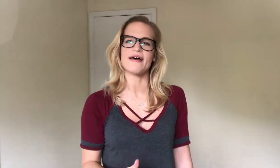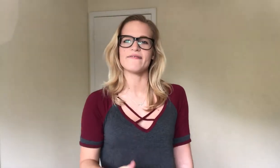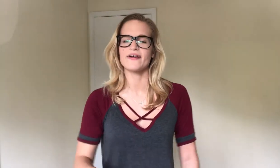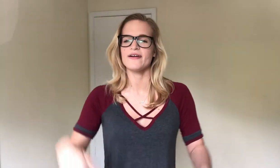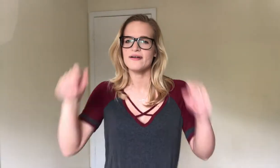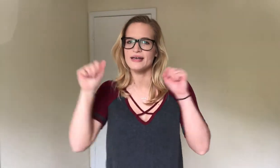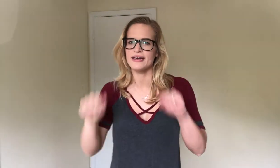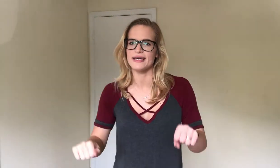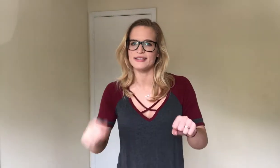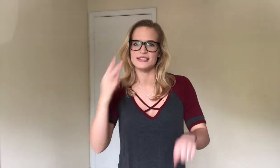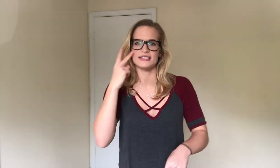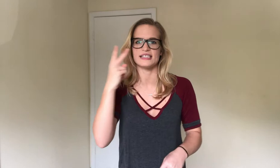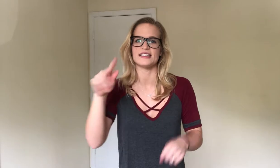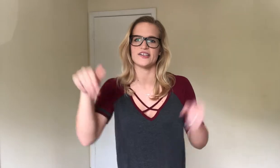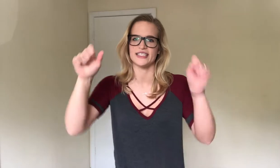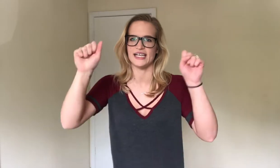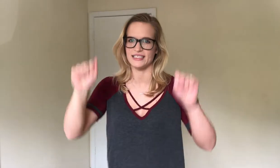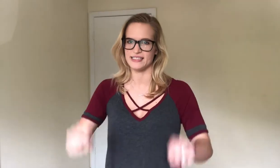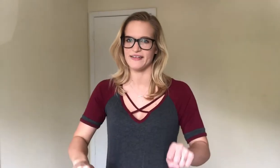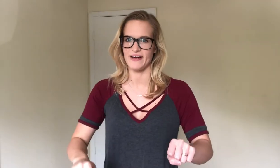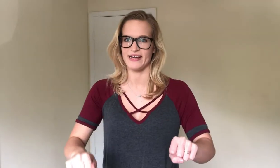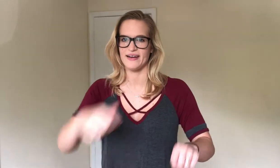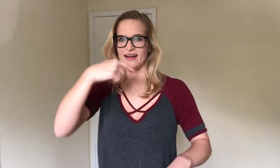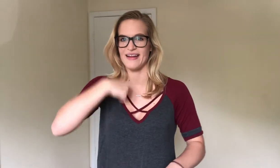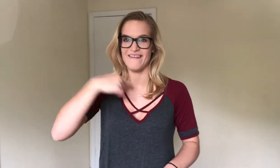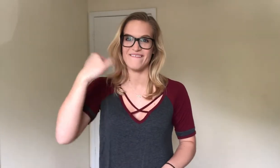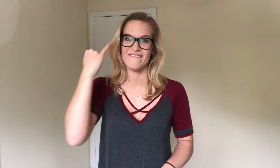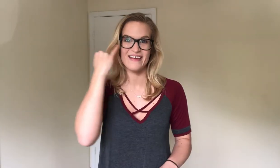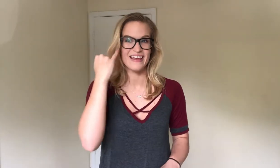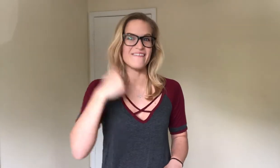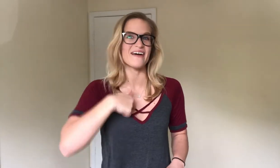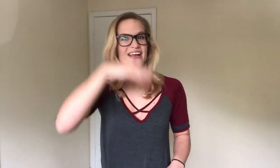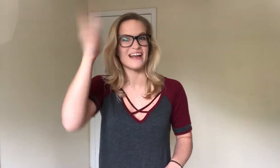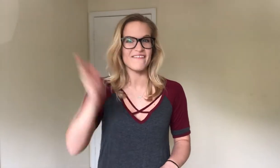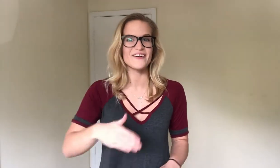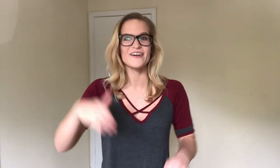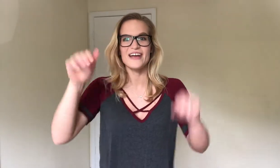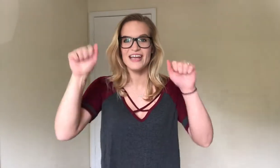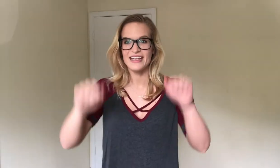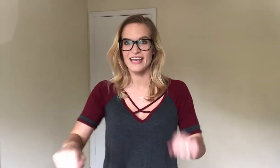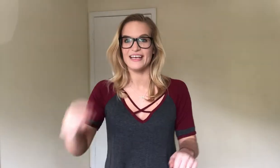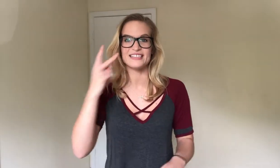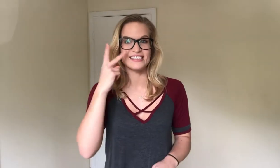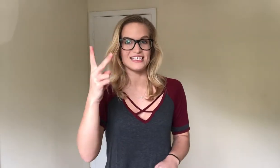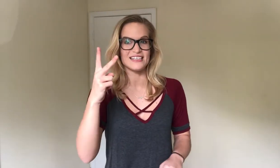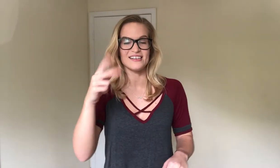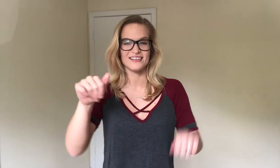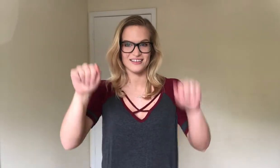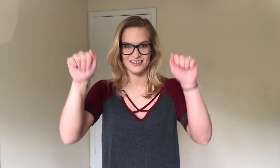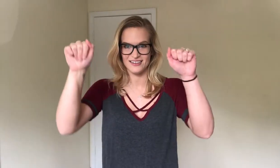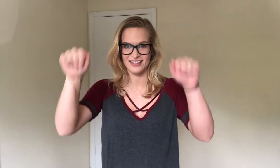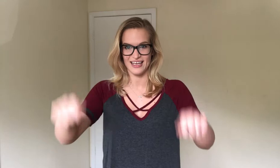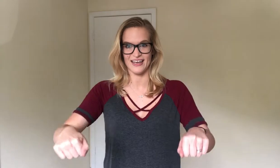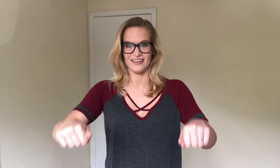Never. Get to see. So I signed. If I. If. If I never. Can see. Can.